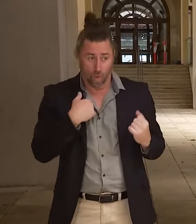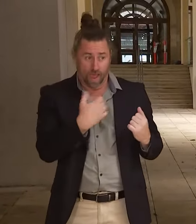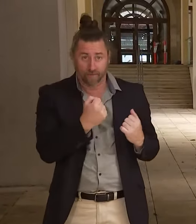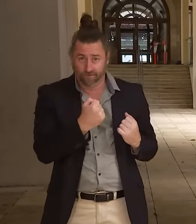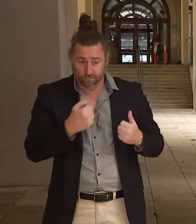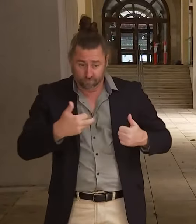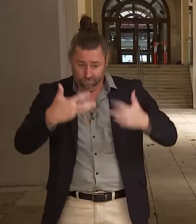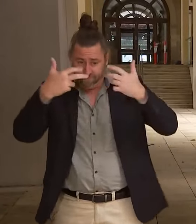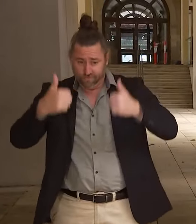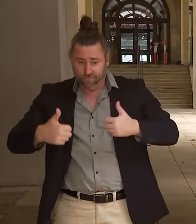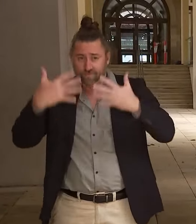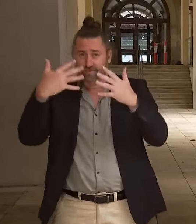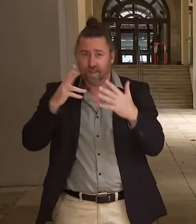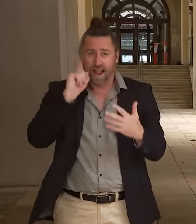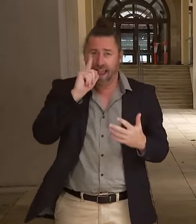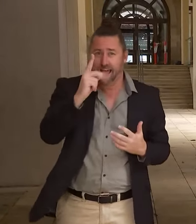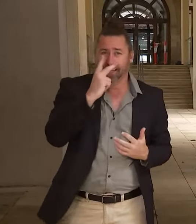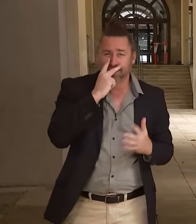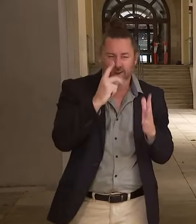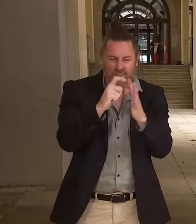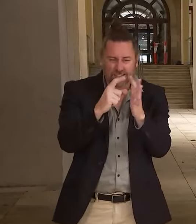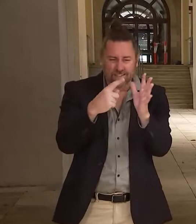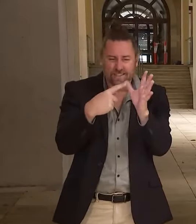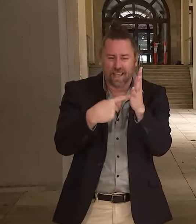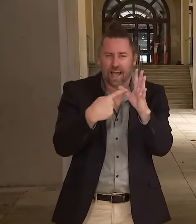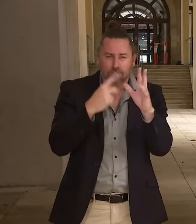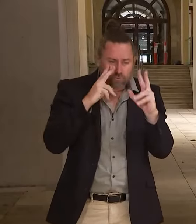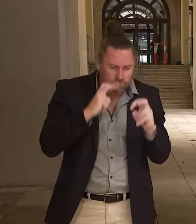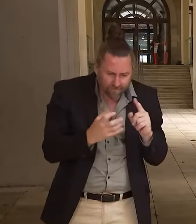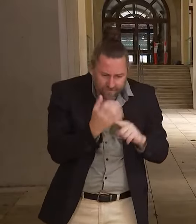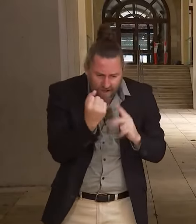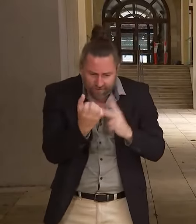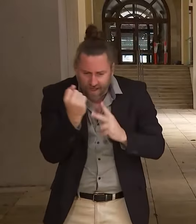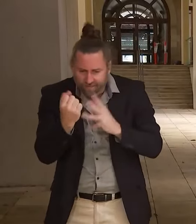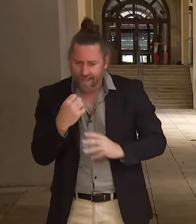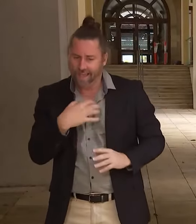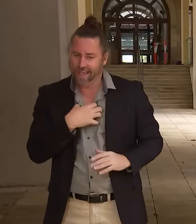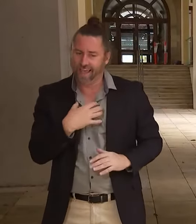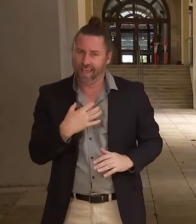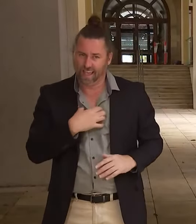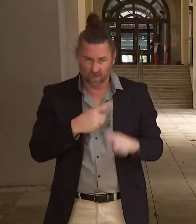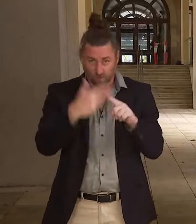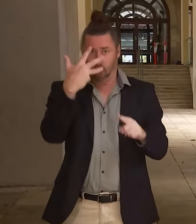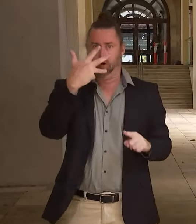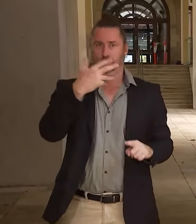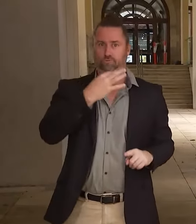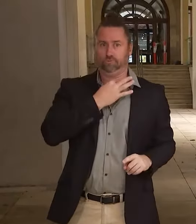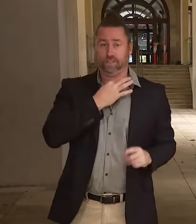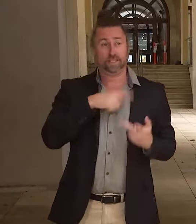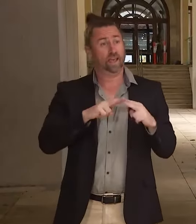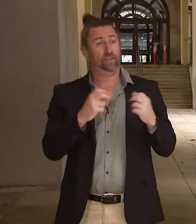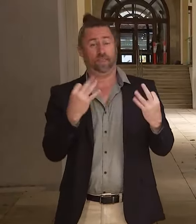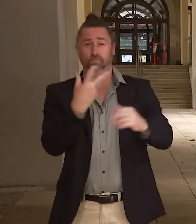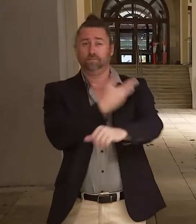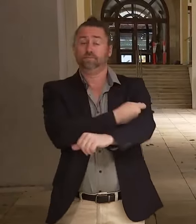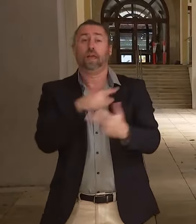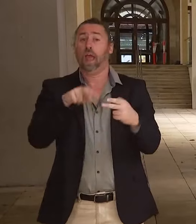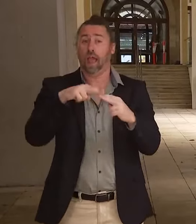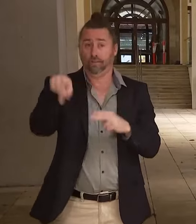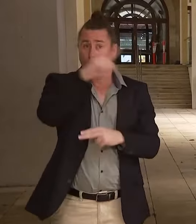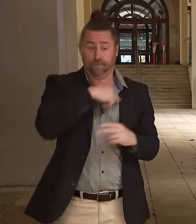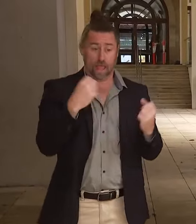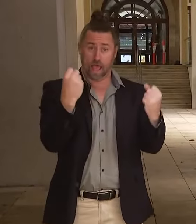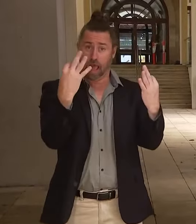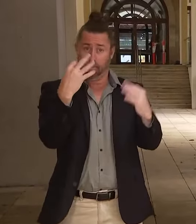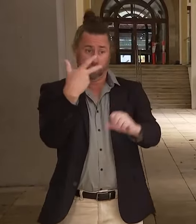for a while. That is the key measure of the success of the vaccination. We know if we didn't have a vaccination programme